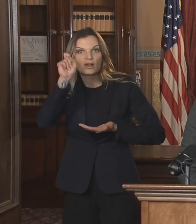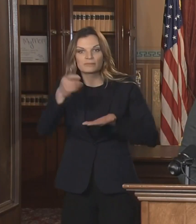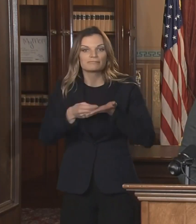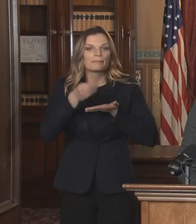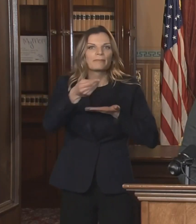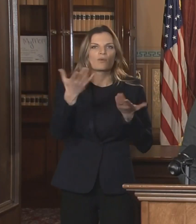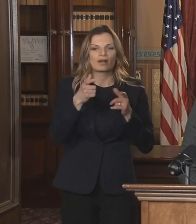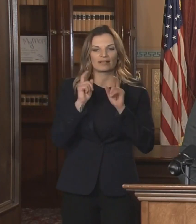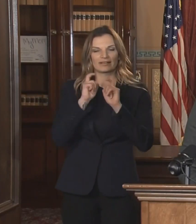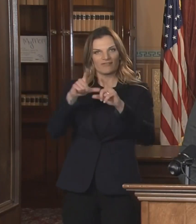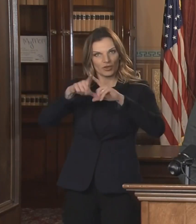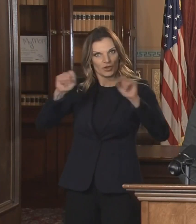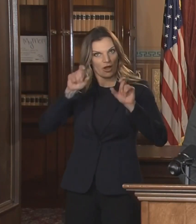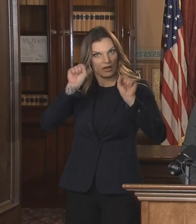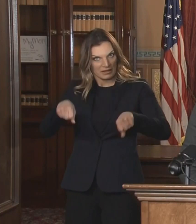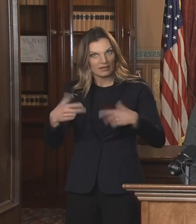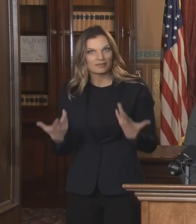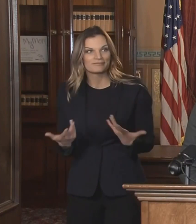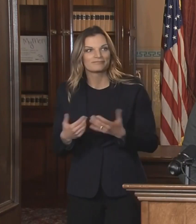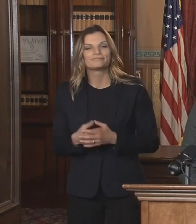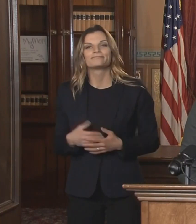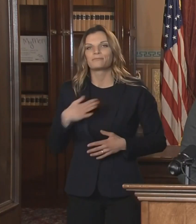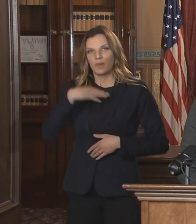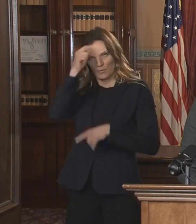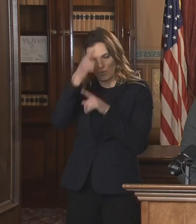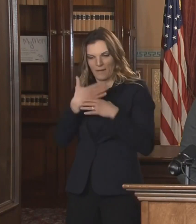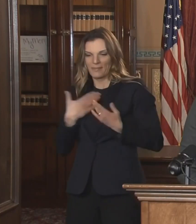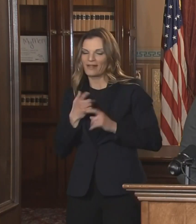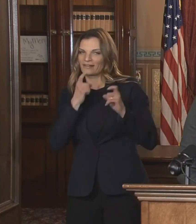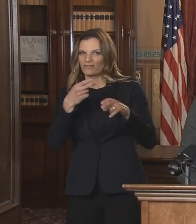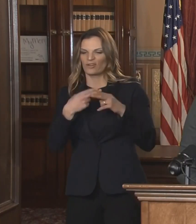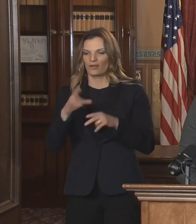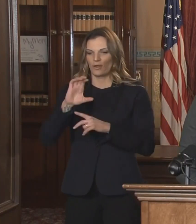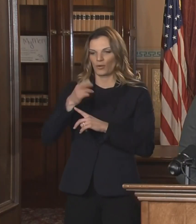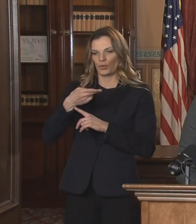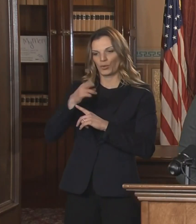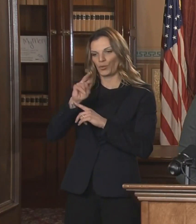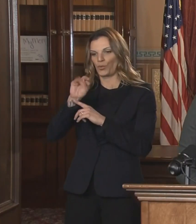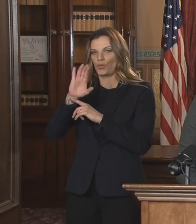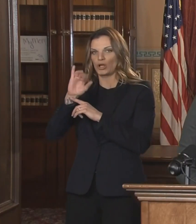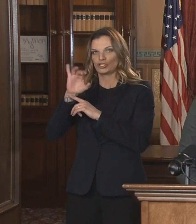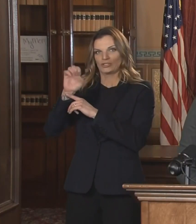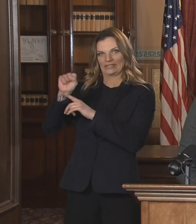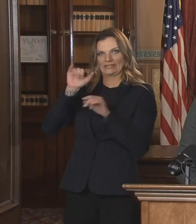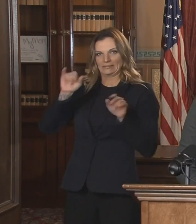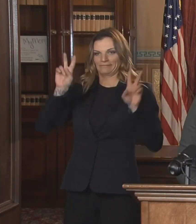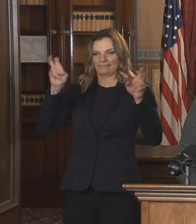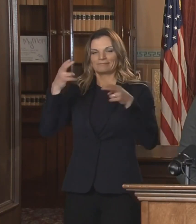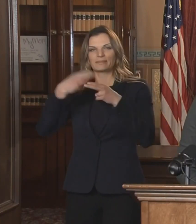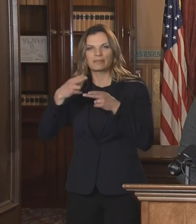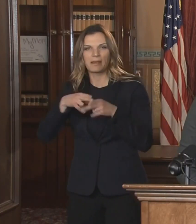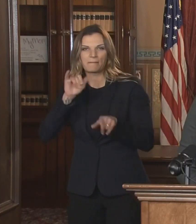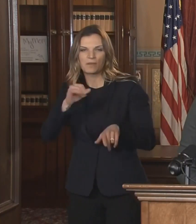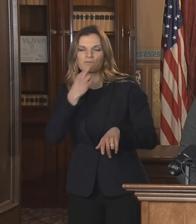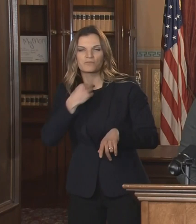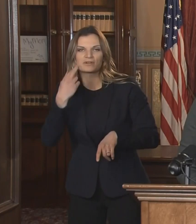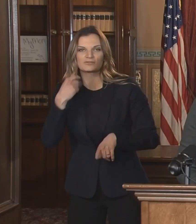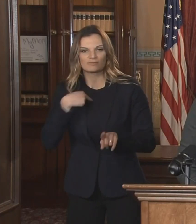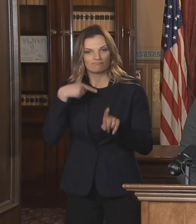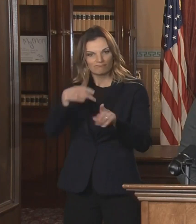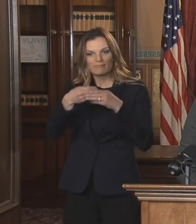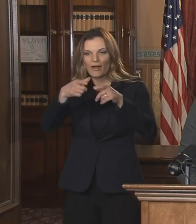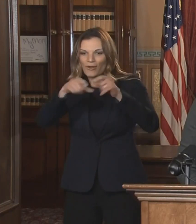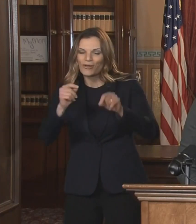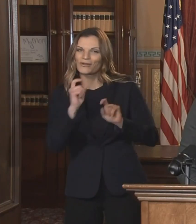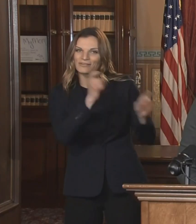loved ones. My brother is getting a Crunchies gift card. I encourage you all to seek out small businesses here in